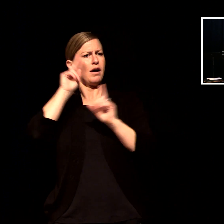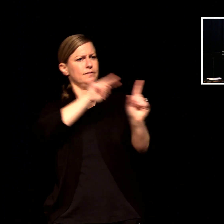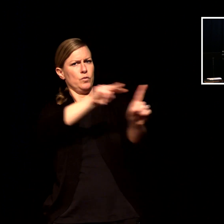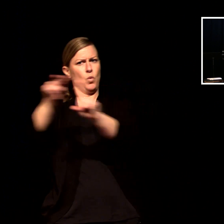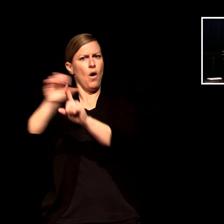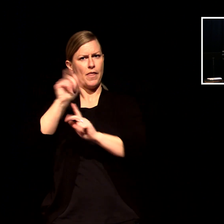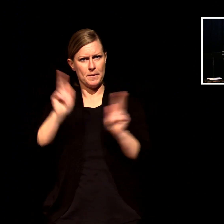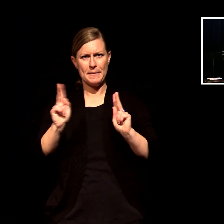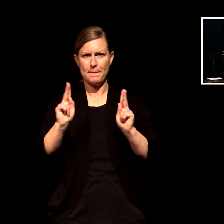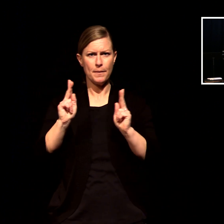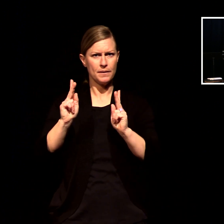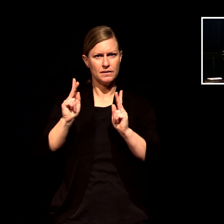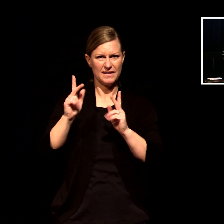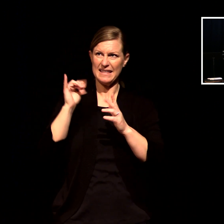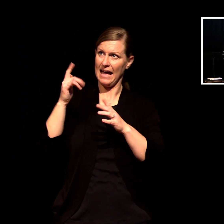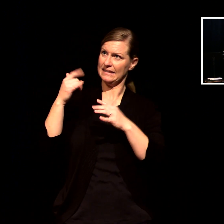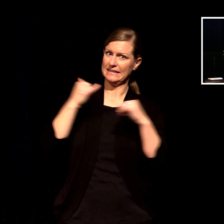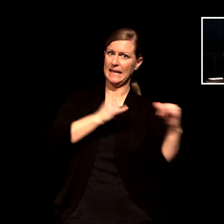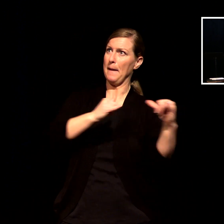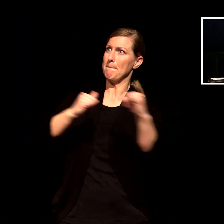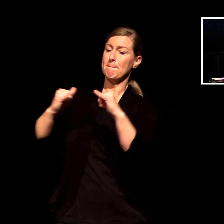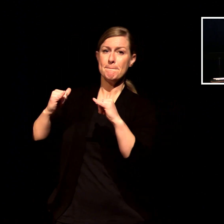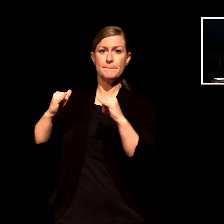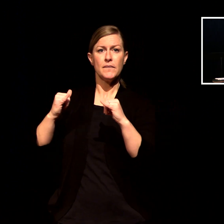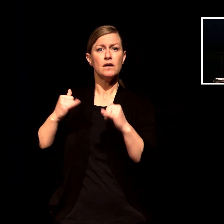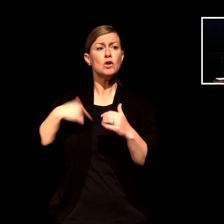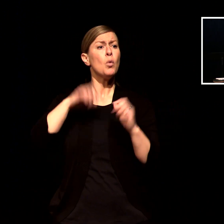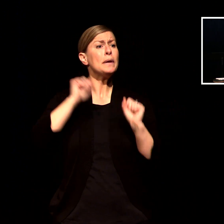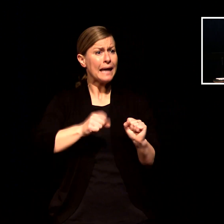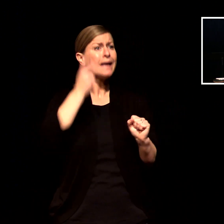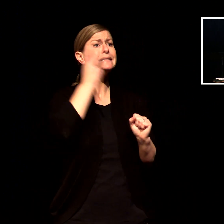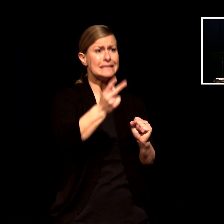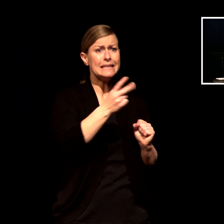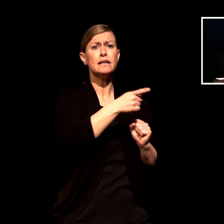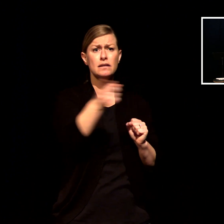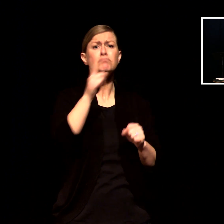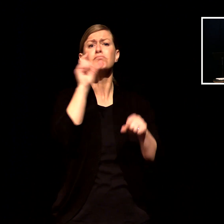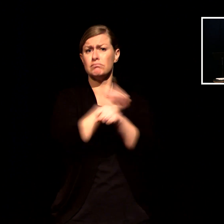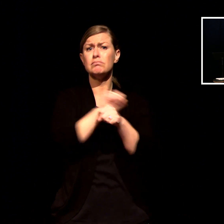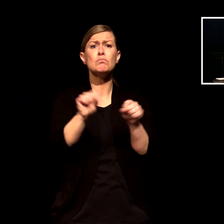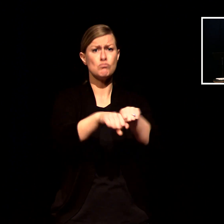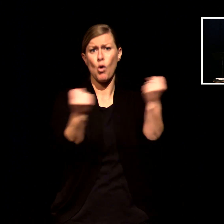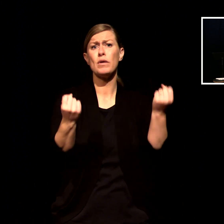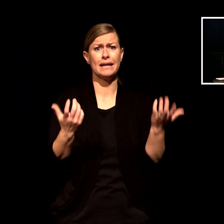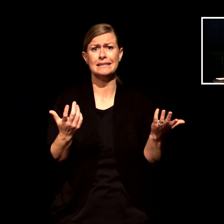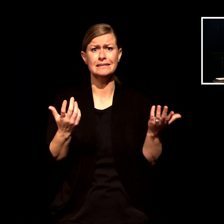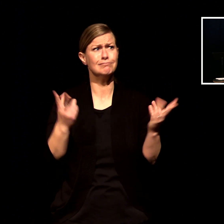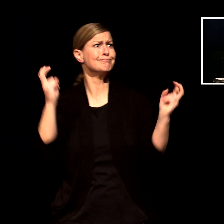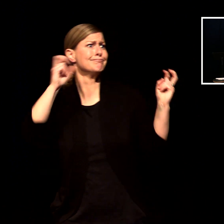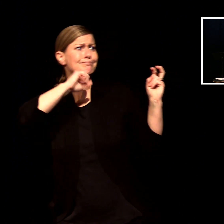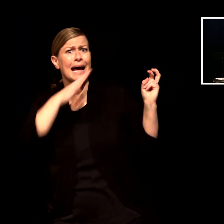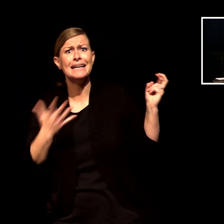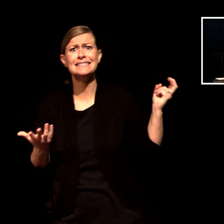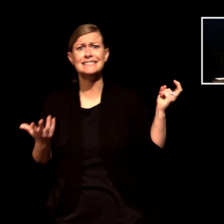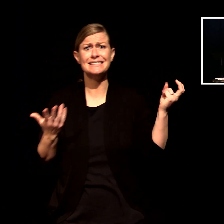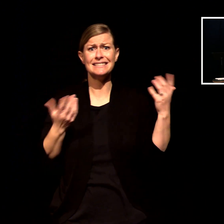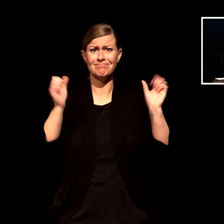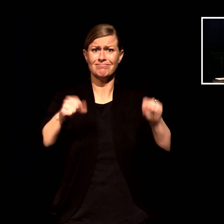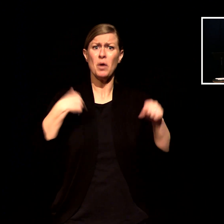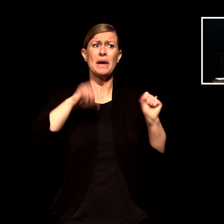infinitely valuable jesus wants to transform the way that we see people because when we see them that way